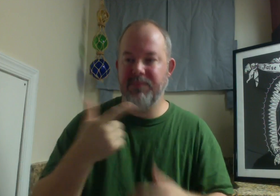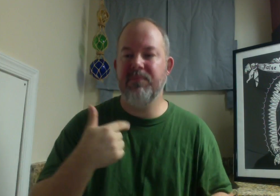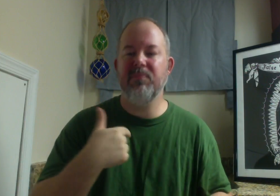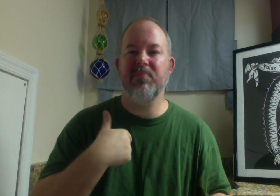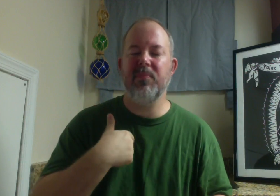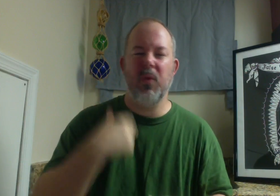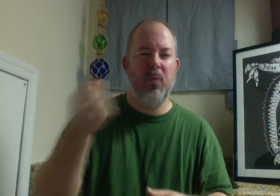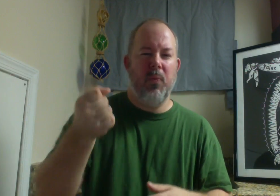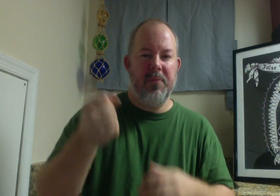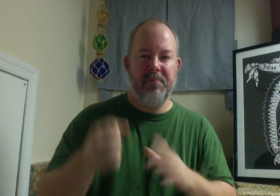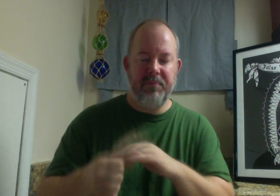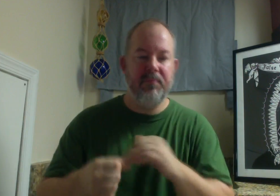You're in the next.